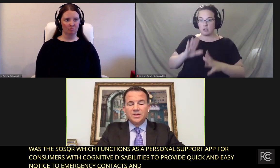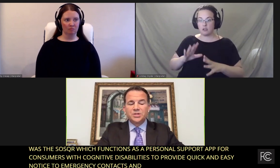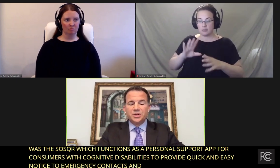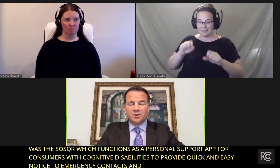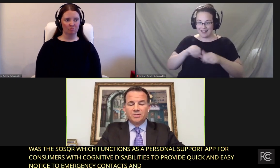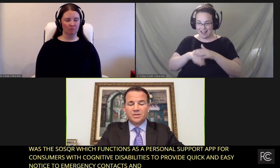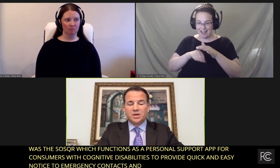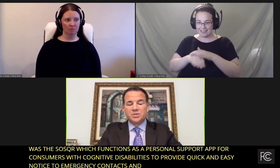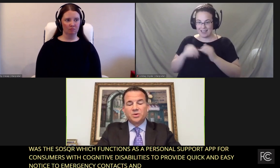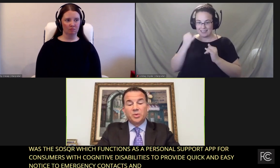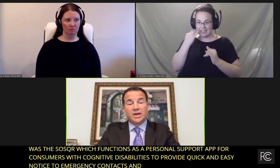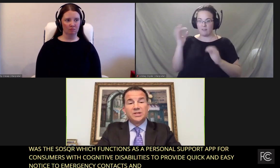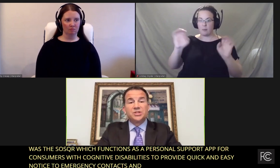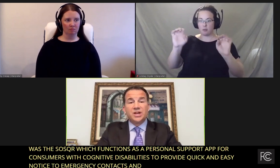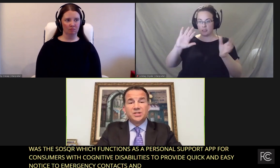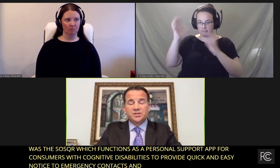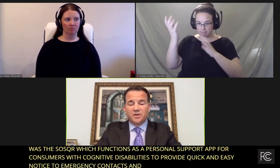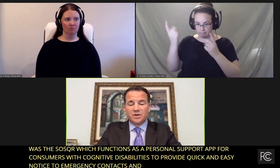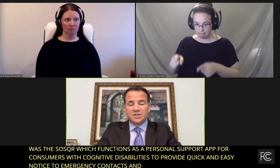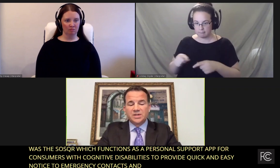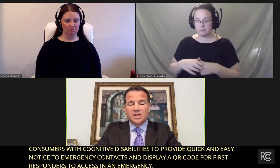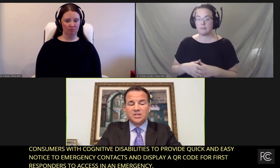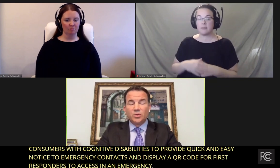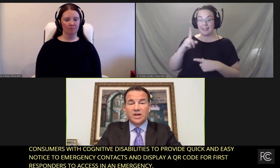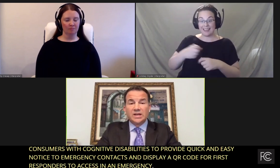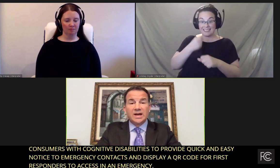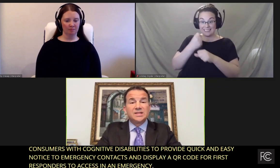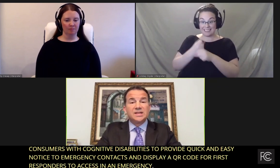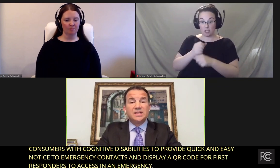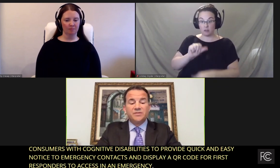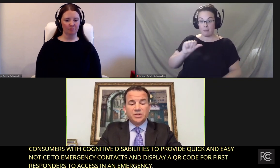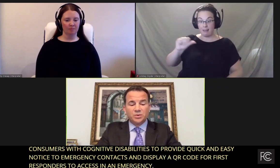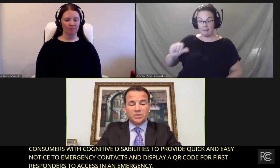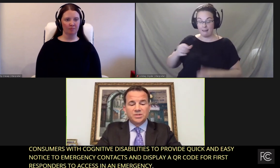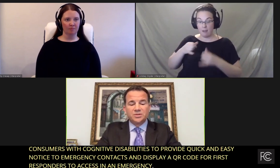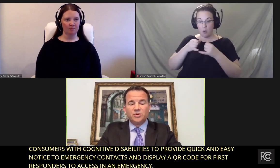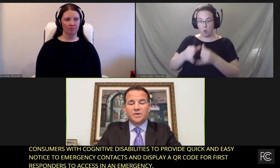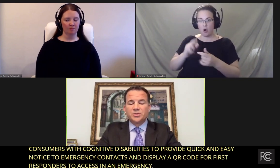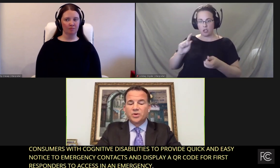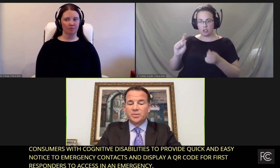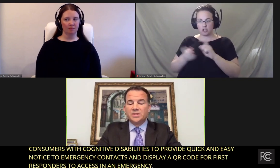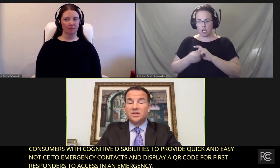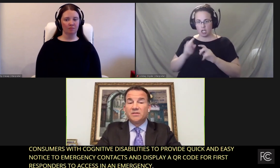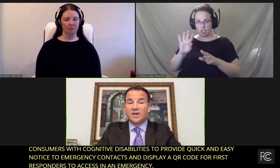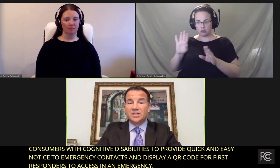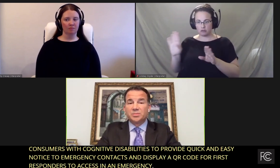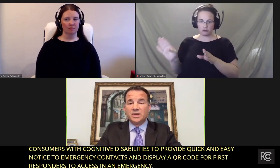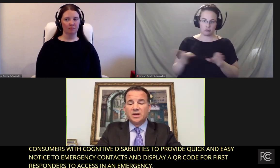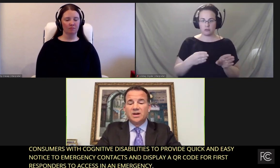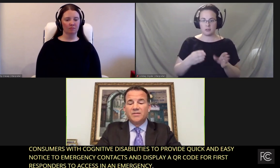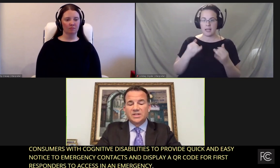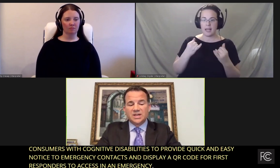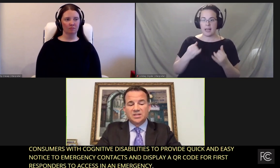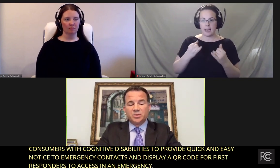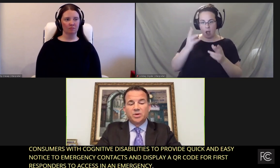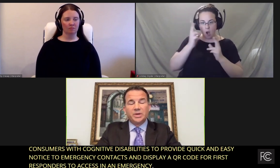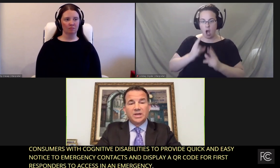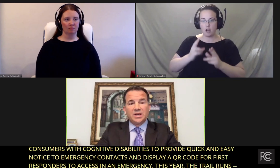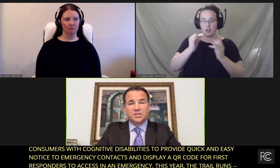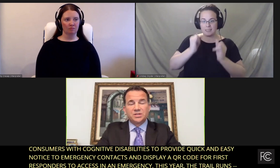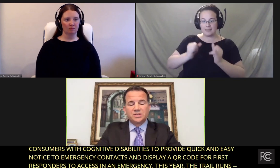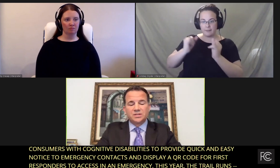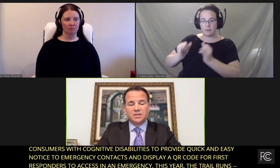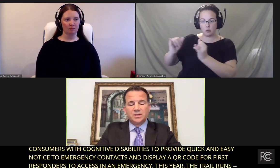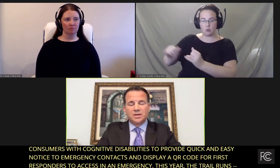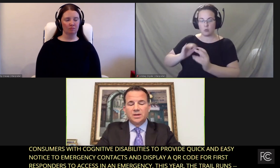This year, the Chairman's AAA has changed his focus to recognize individuals who have contributed to the advancement of accessible